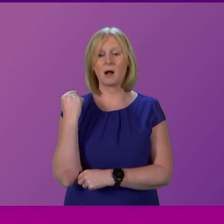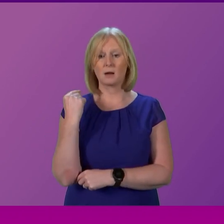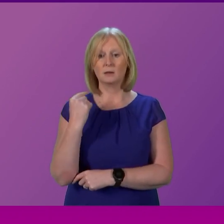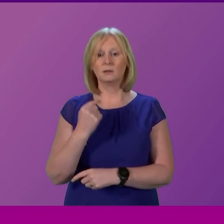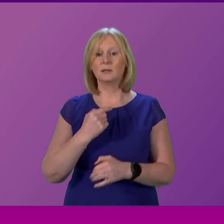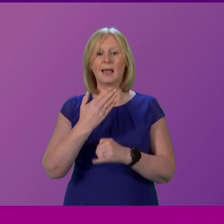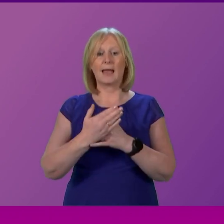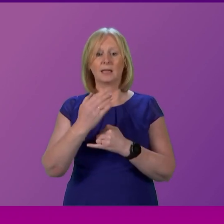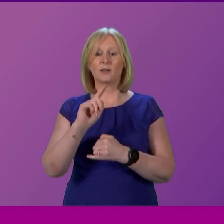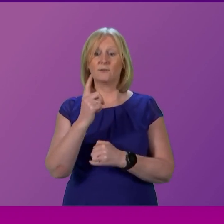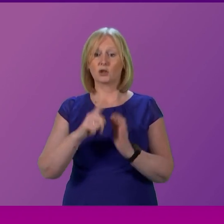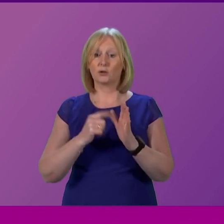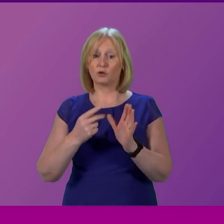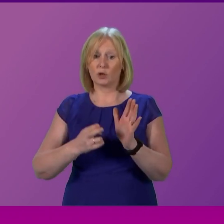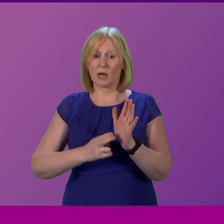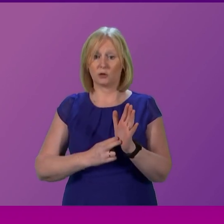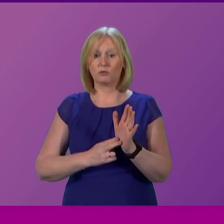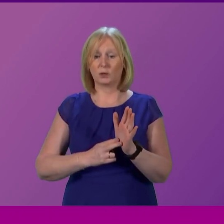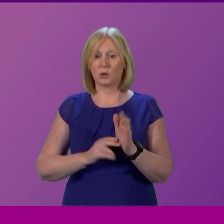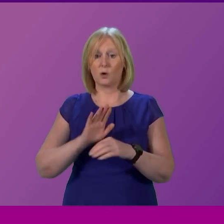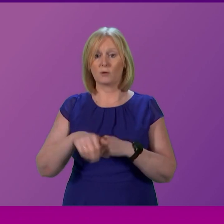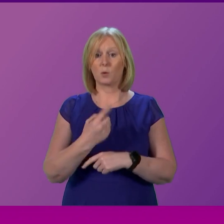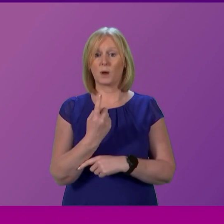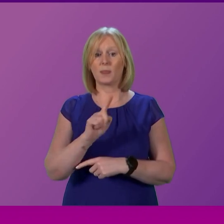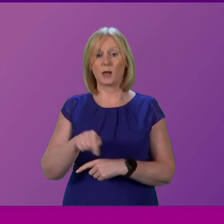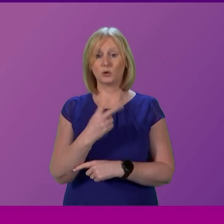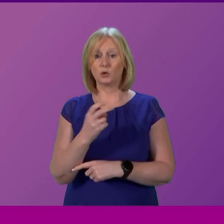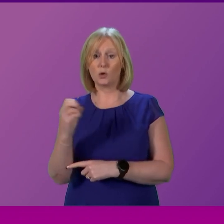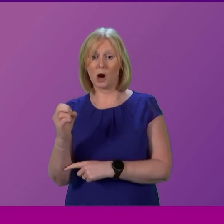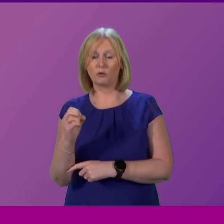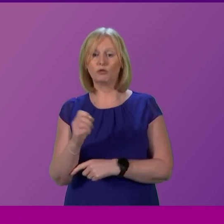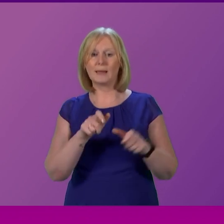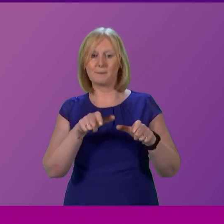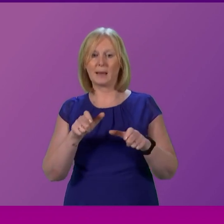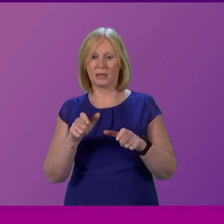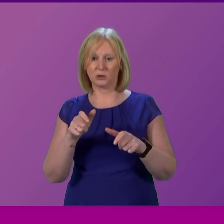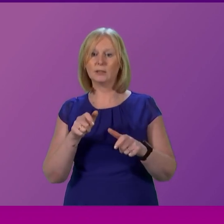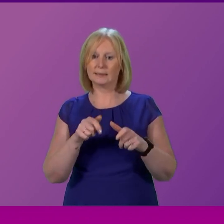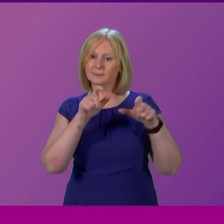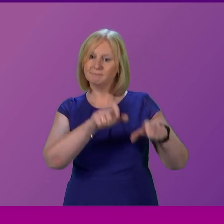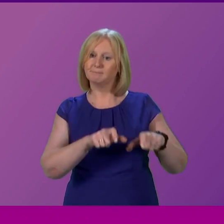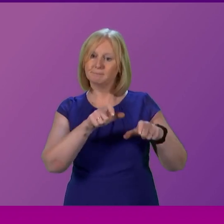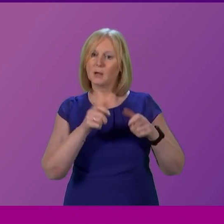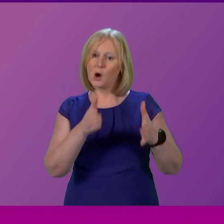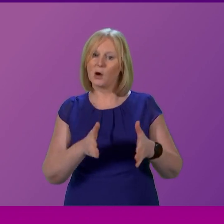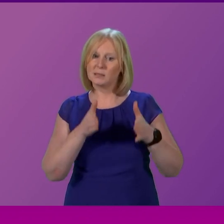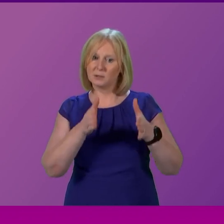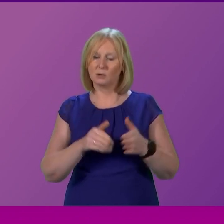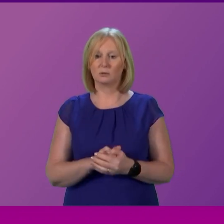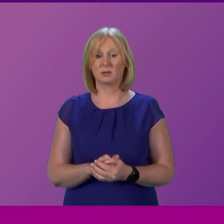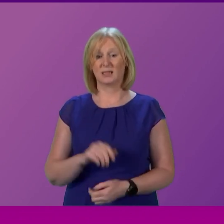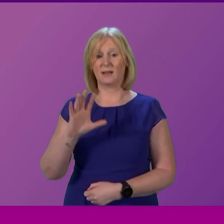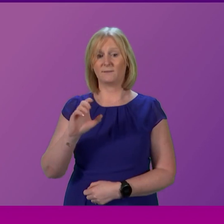ending the 1st of January, there were over 1,200 patients in hospital with COVID-19, a 15 per cent